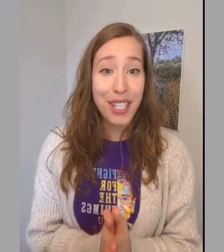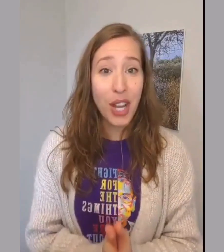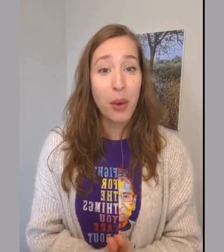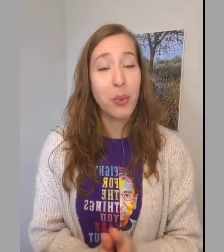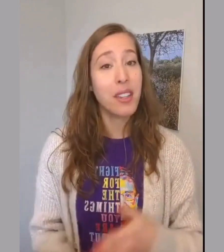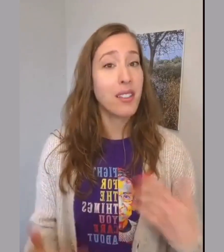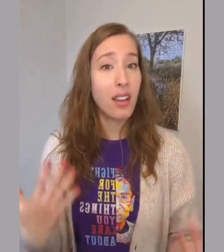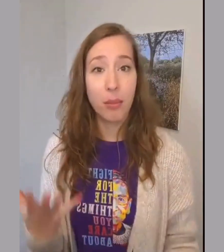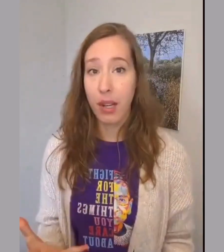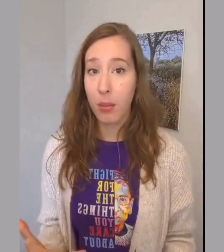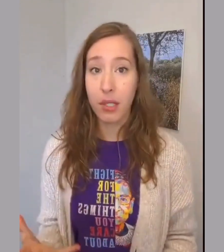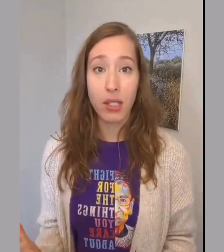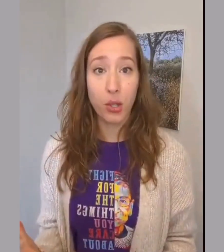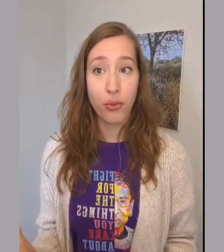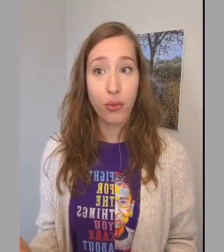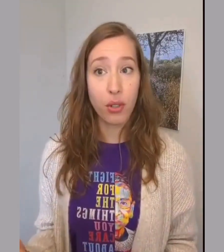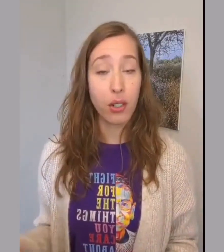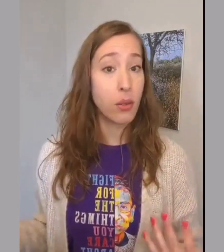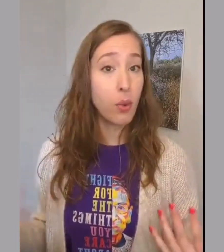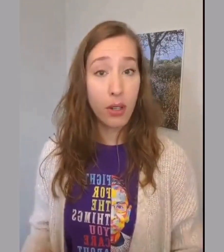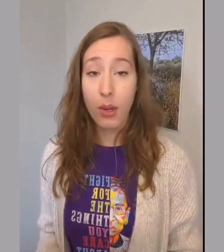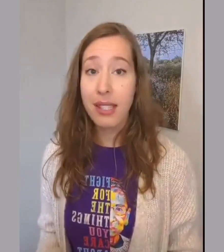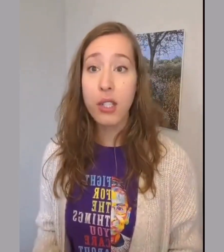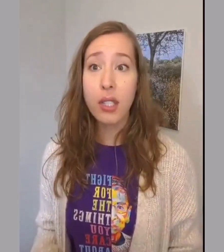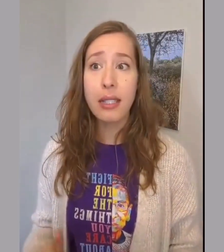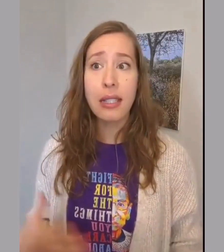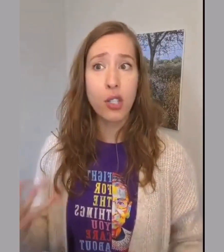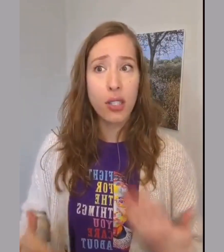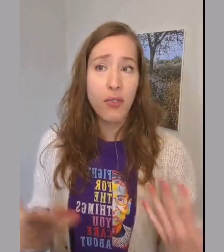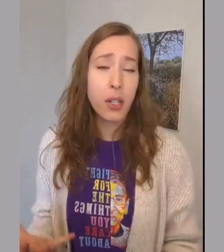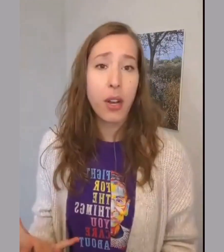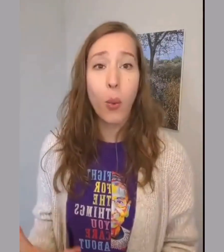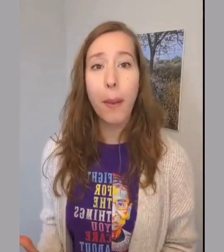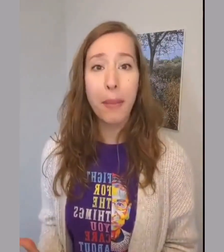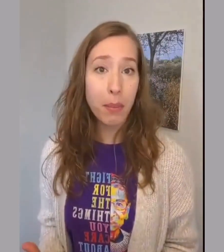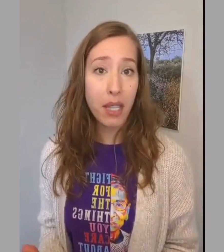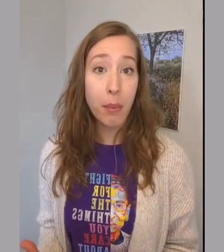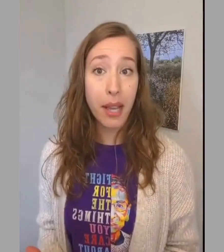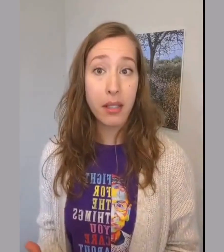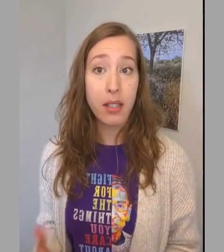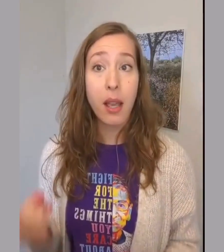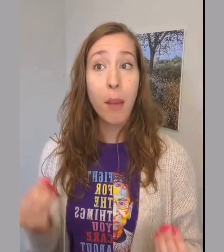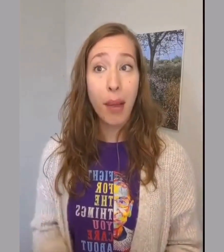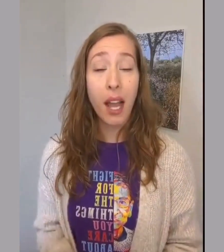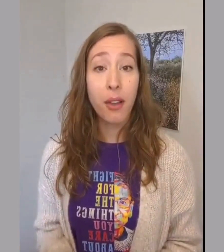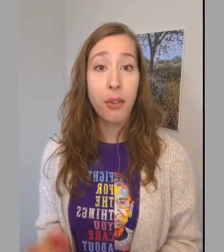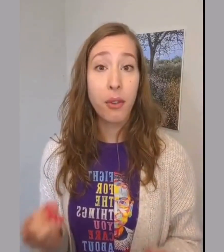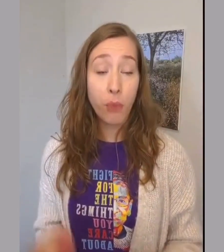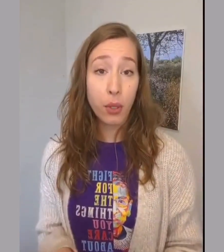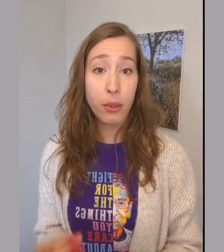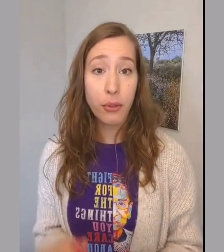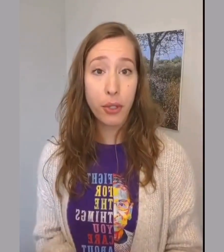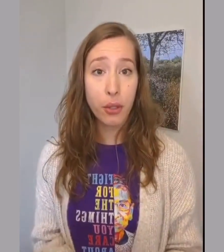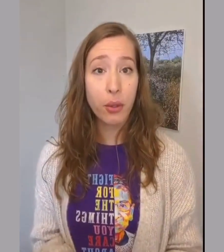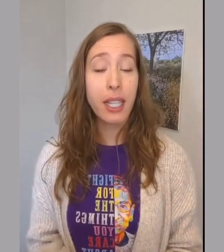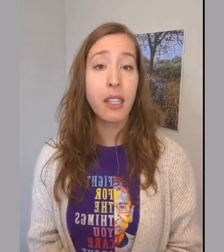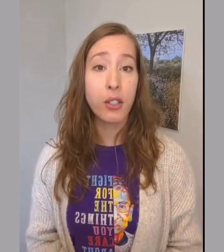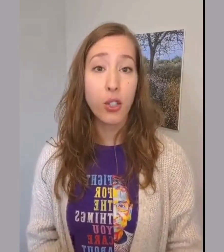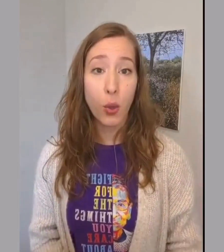out. We can talk about potential for one-on-one sessions and just figure out what may be the best path forward for you and your